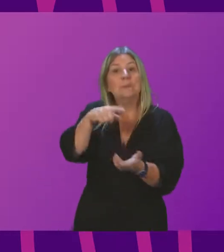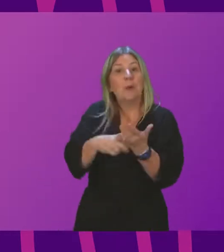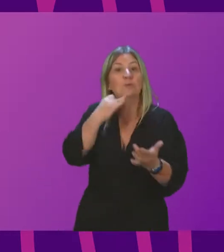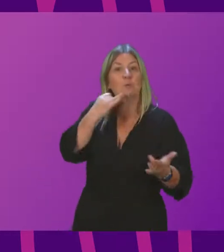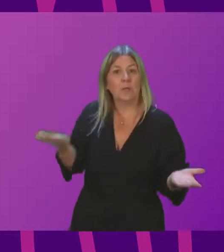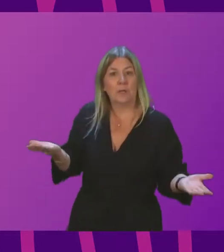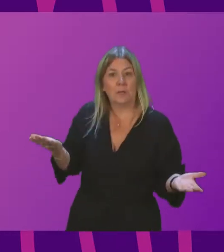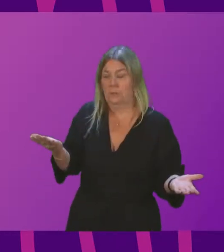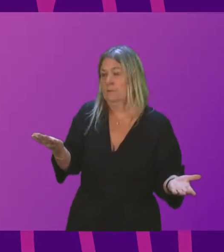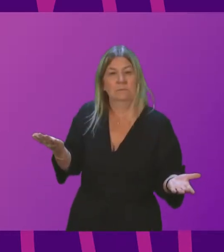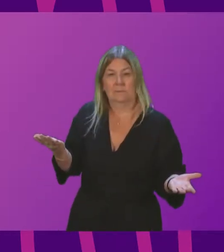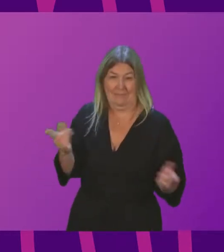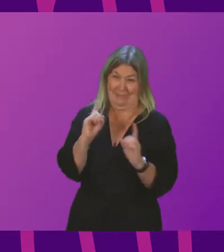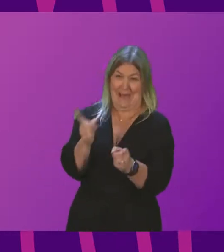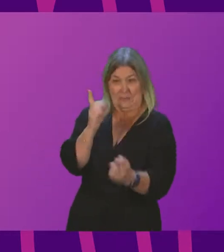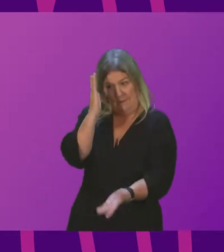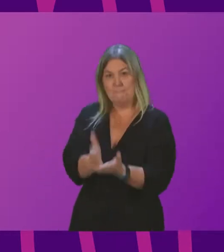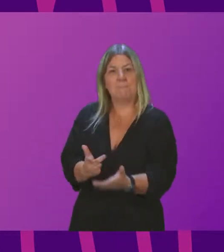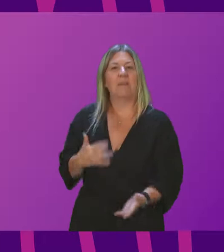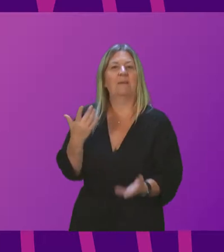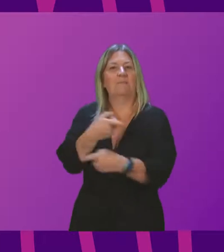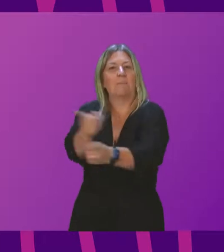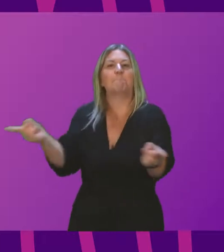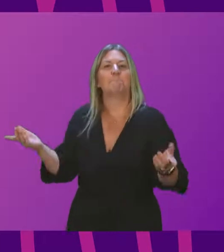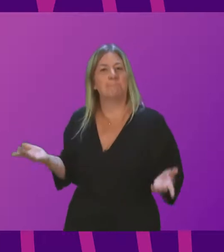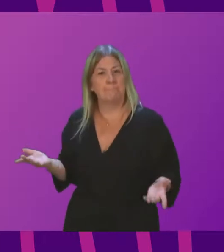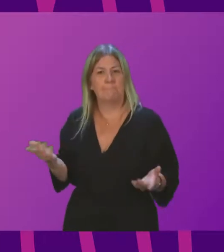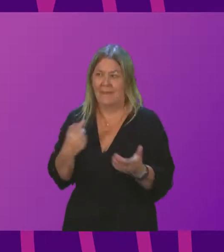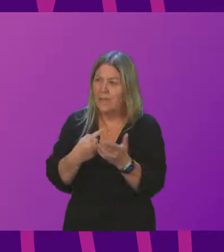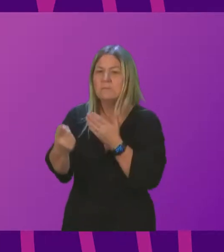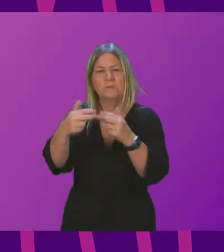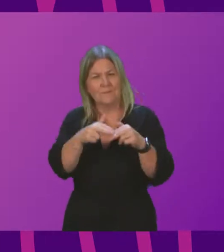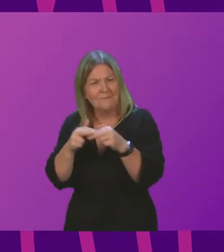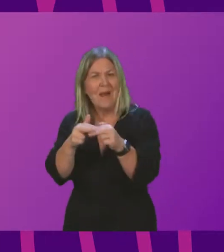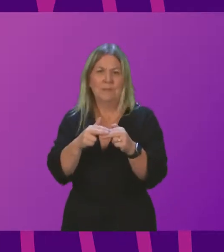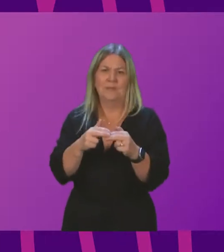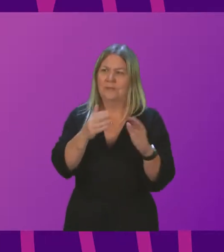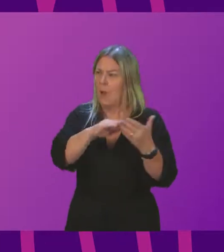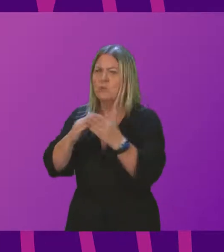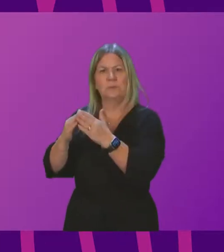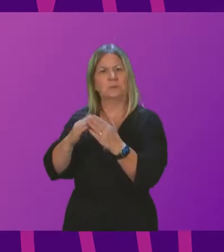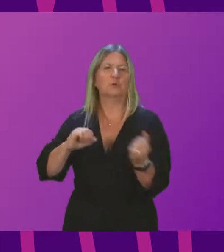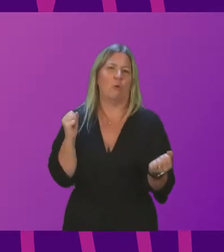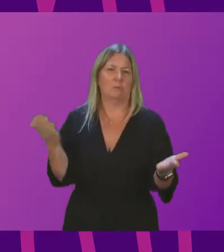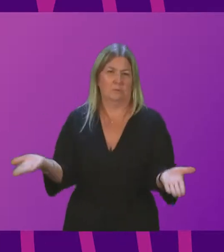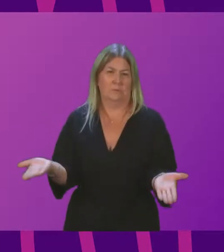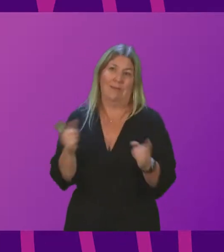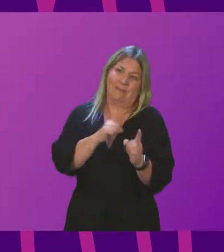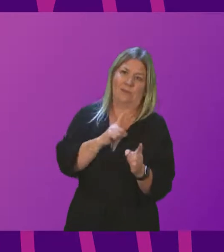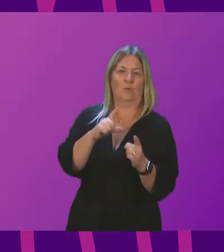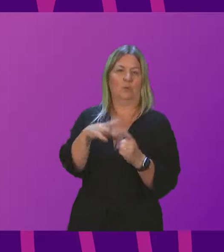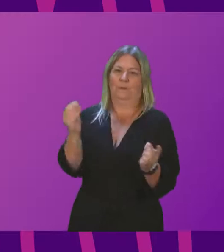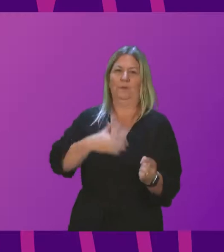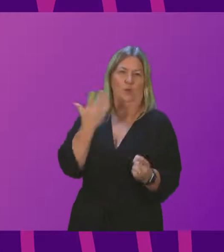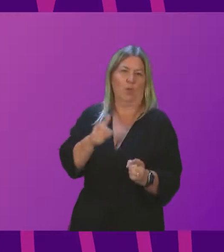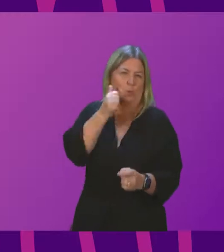beyond the headlines, those are the realities for individuals and families right across the country. That's why the Conservatives didn't want